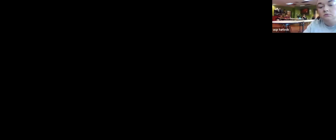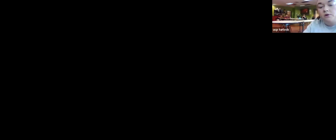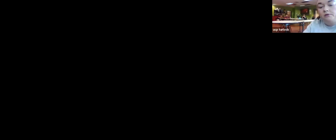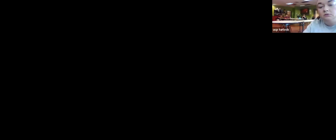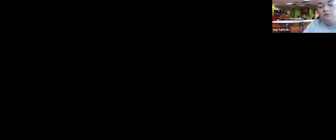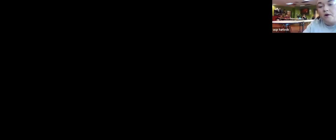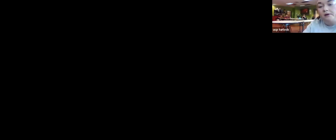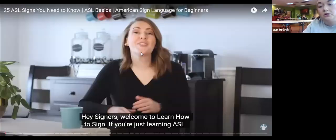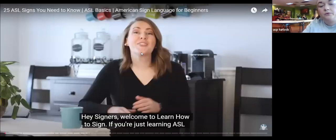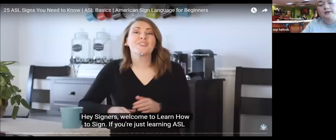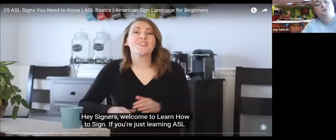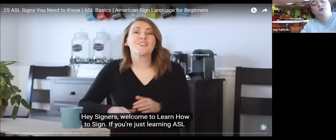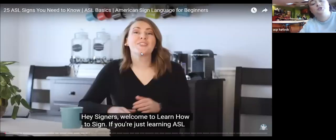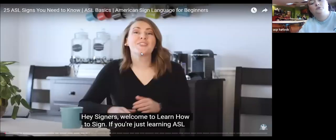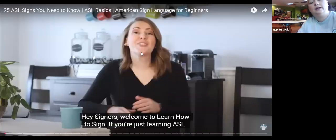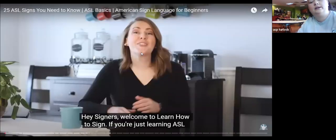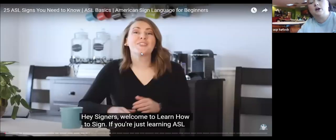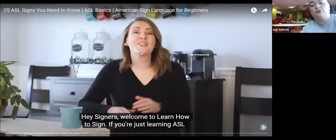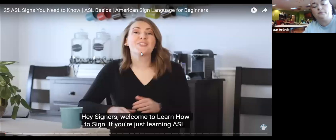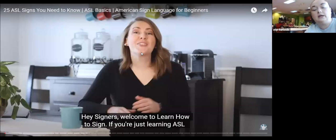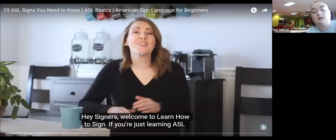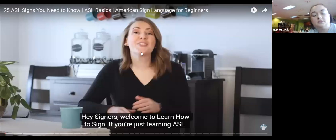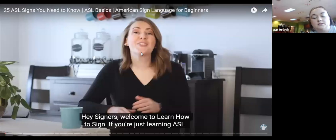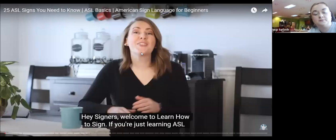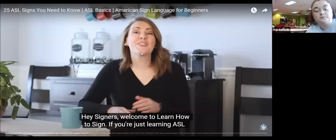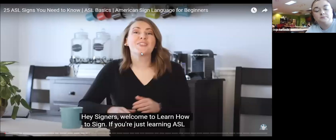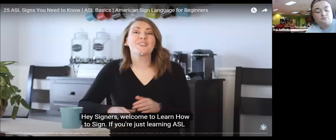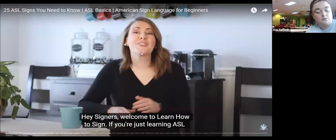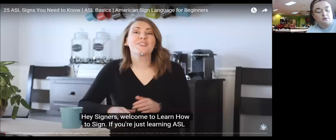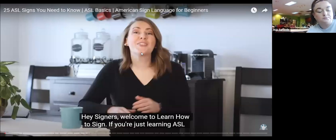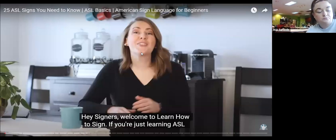all right all right so we're gonna do asl for beginners